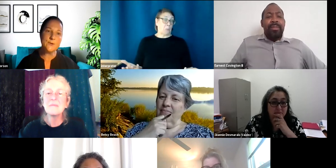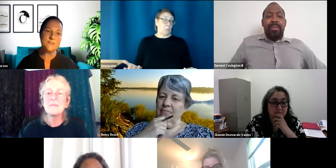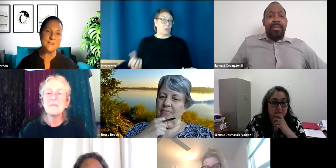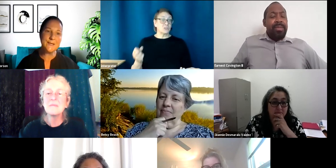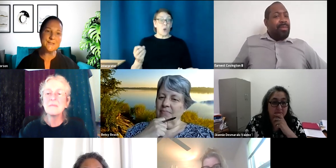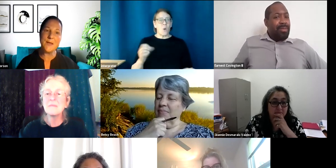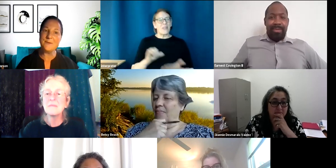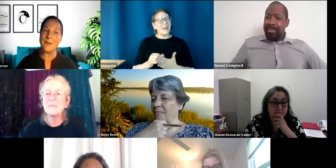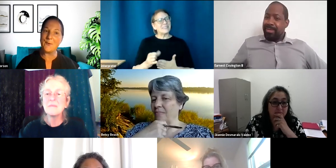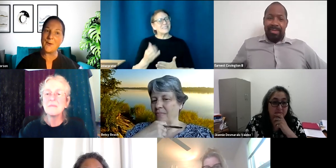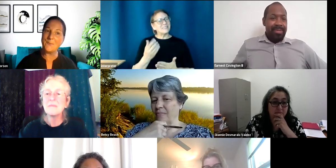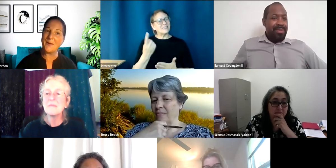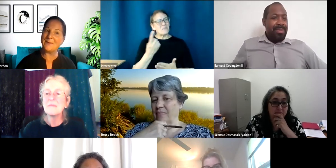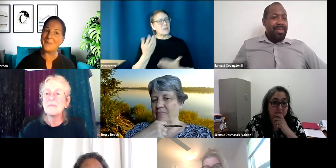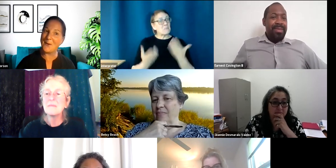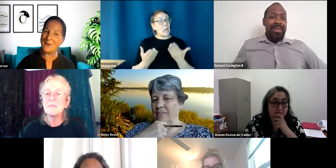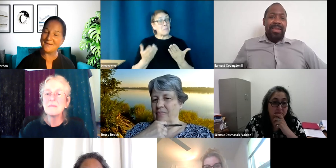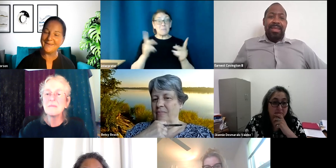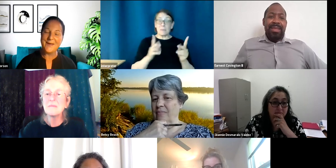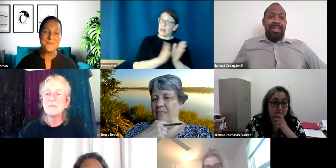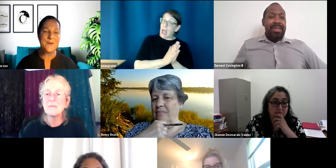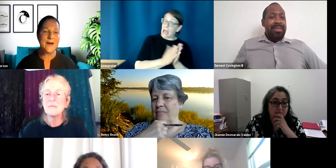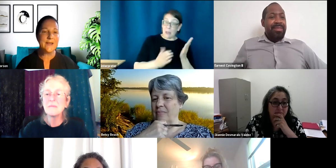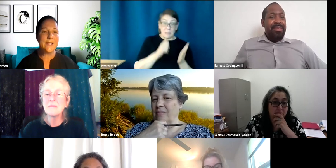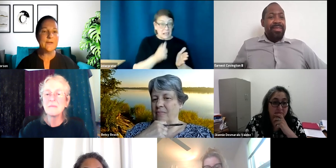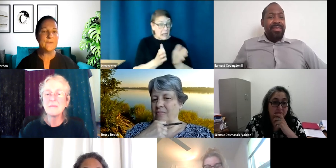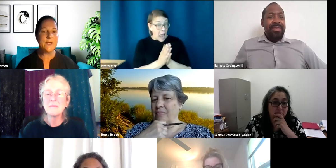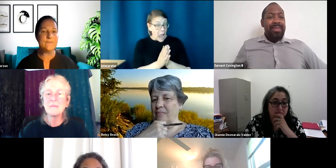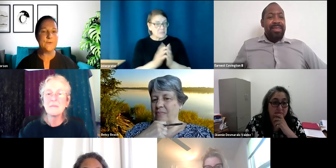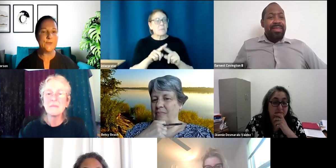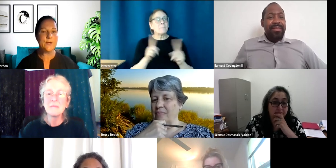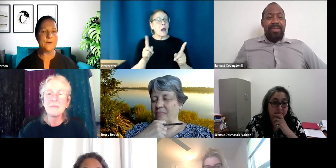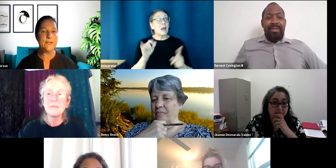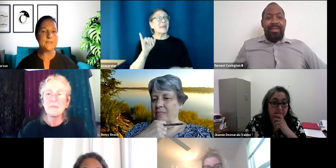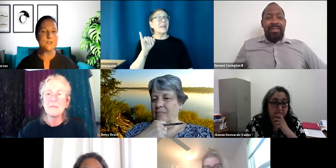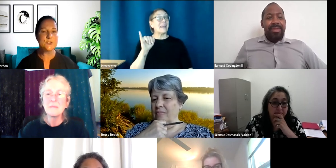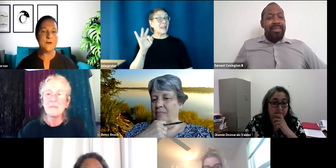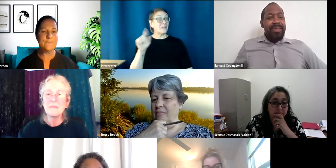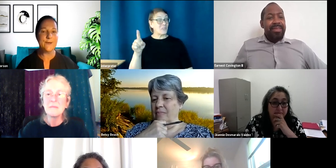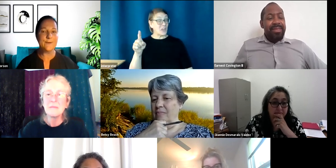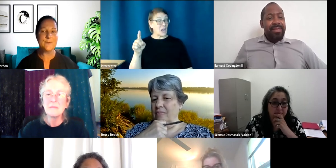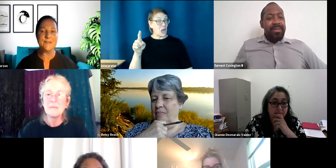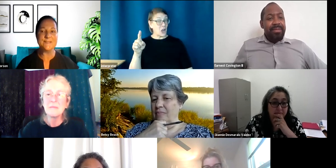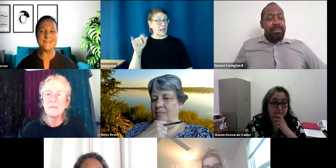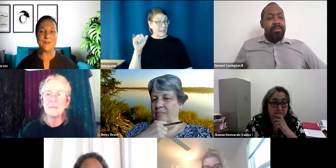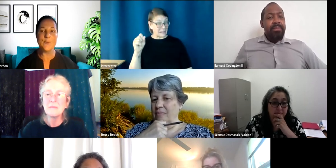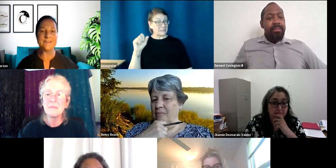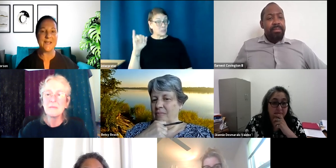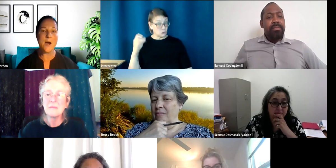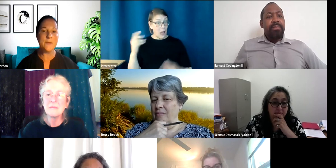one of those things, maybe they were, maybe they weren't. But if, if there is a job fair and we know it's a